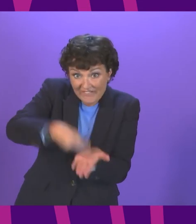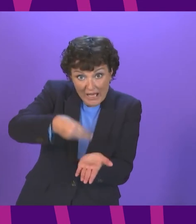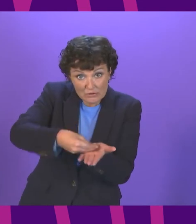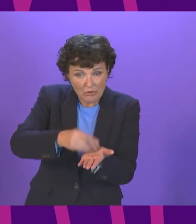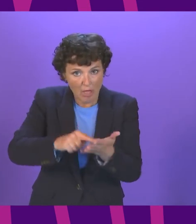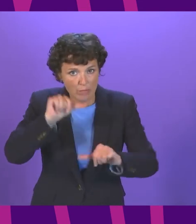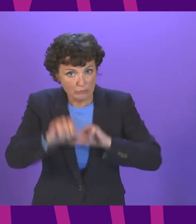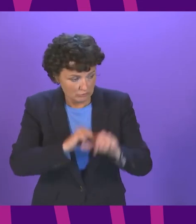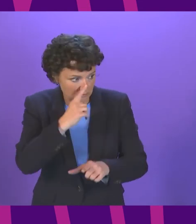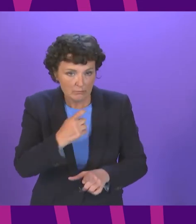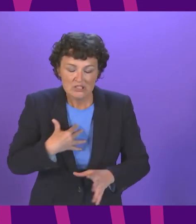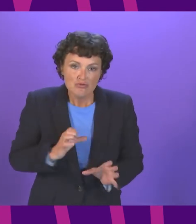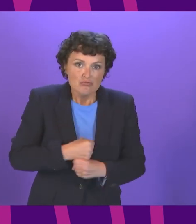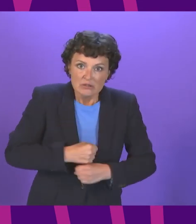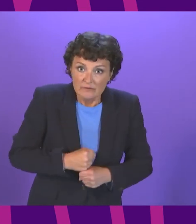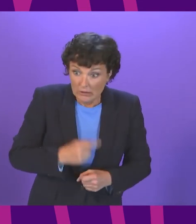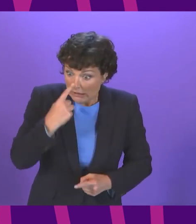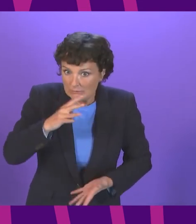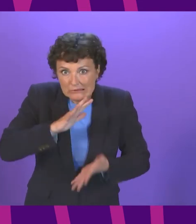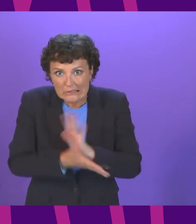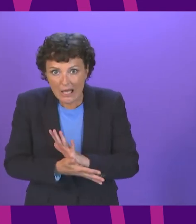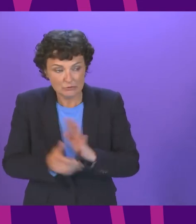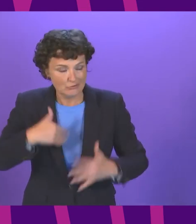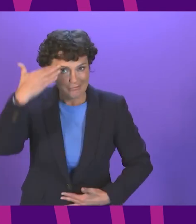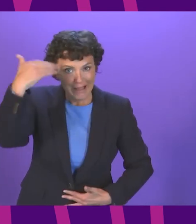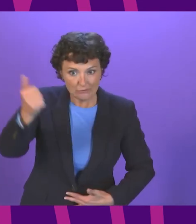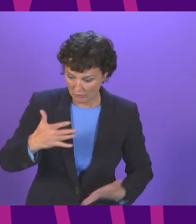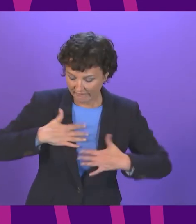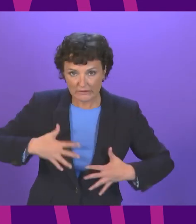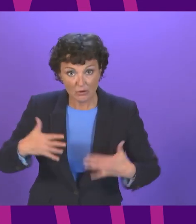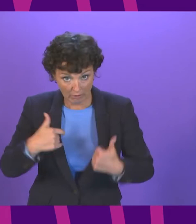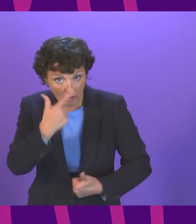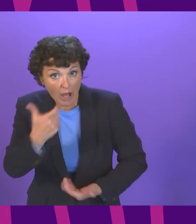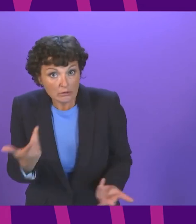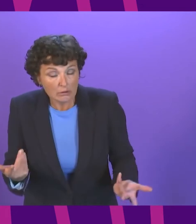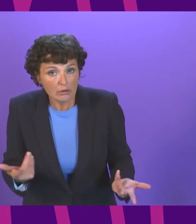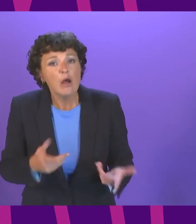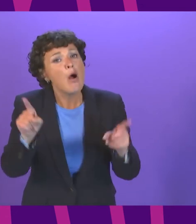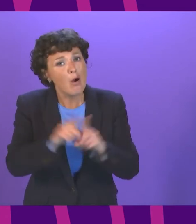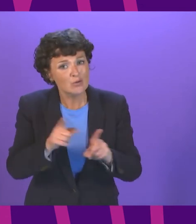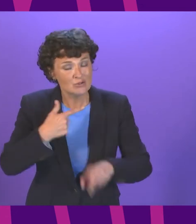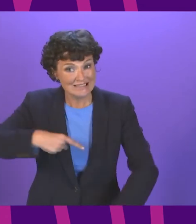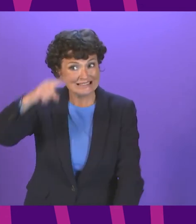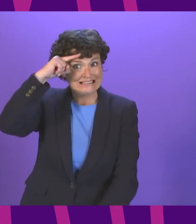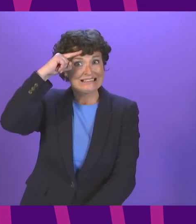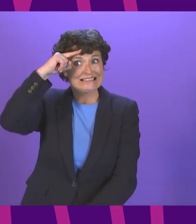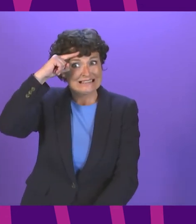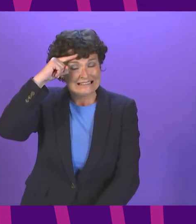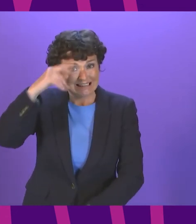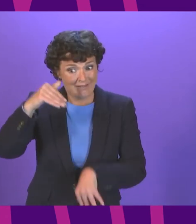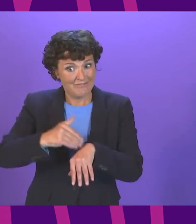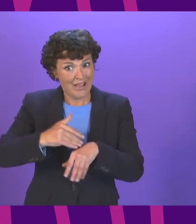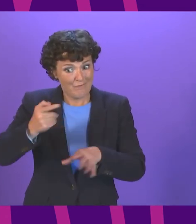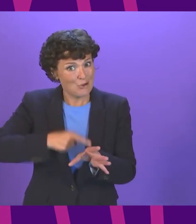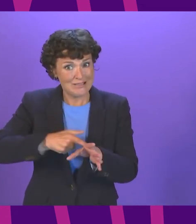process can be highly stressful potentially damaging to both mental and physical health and has lasting impacts on the mental